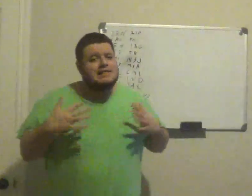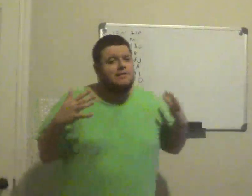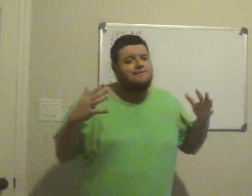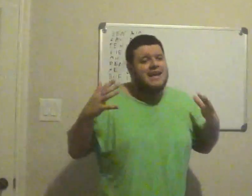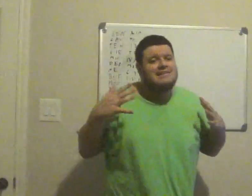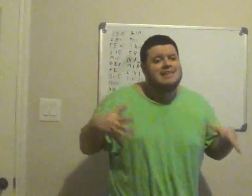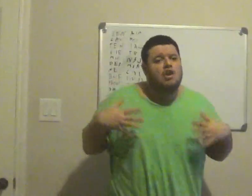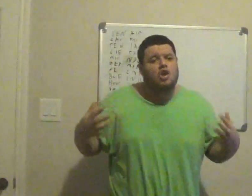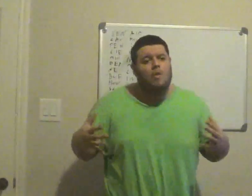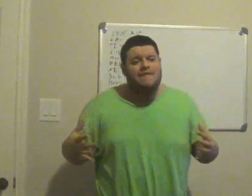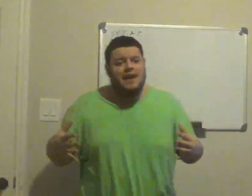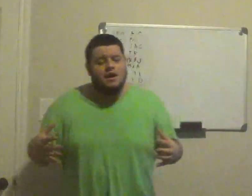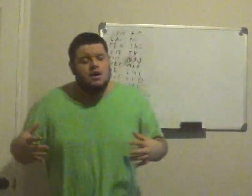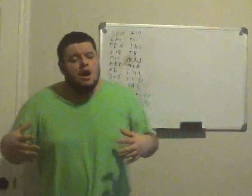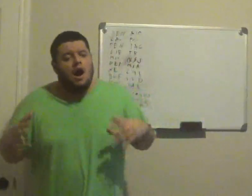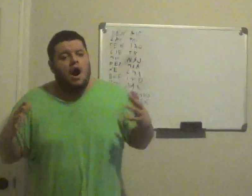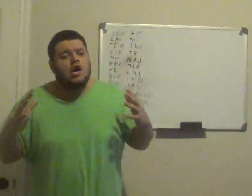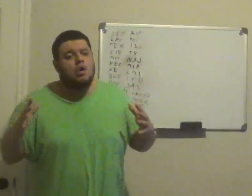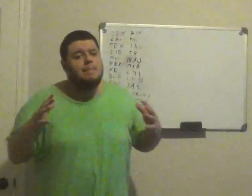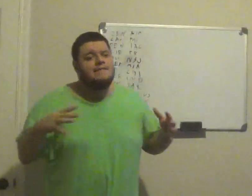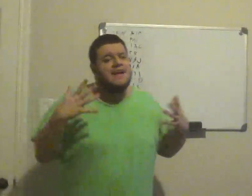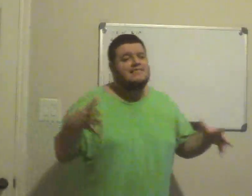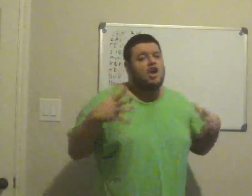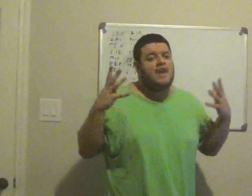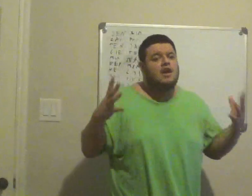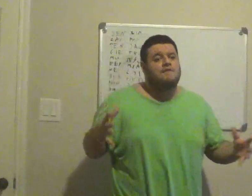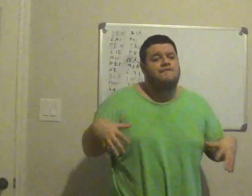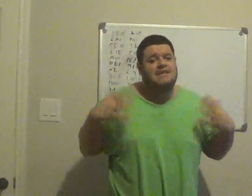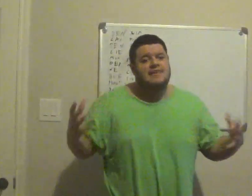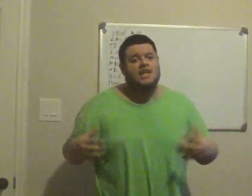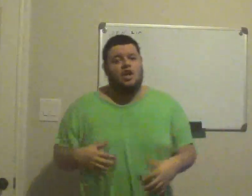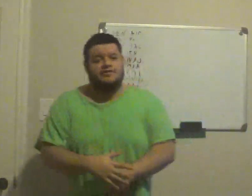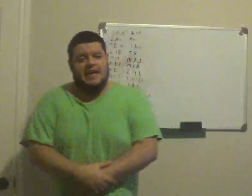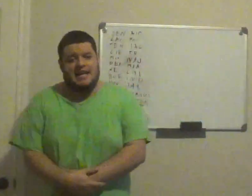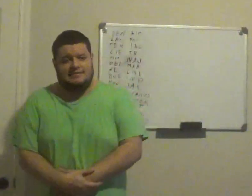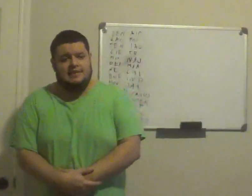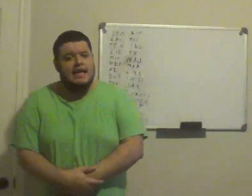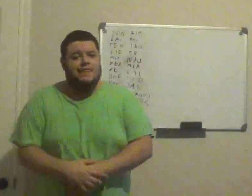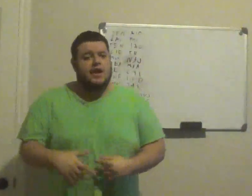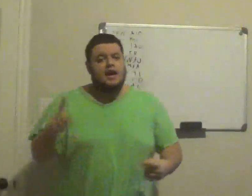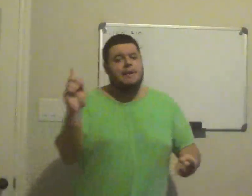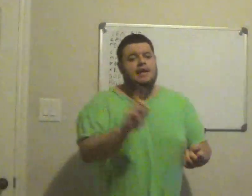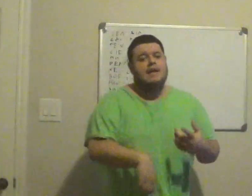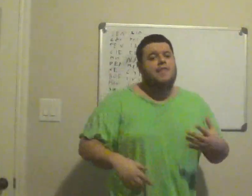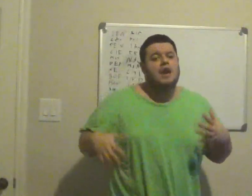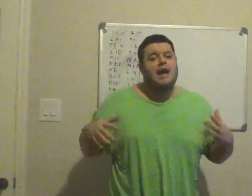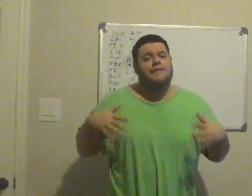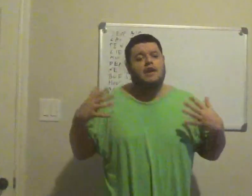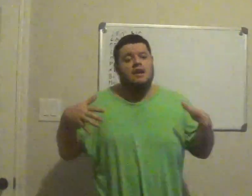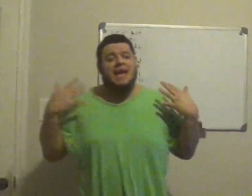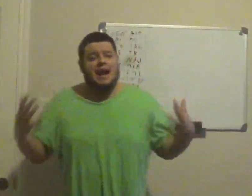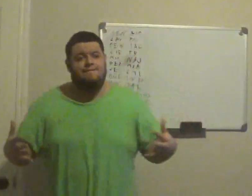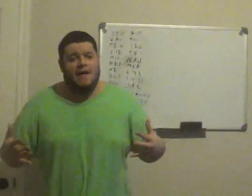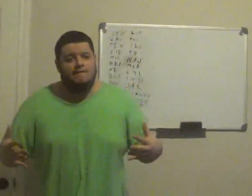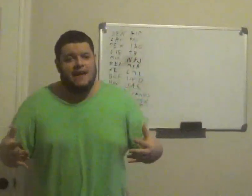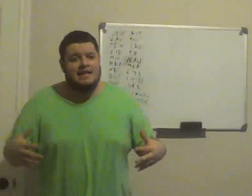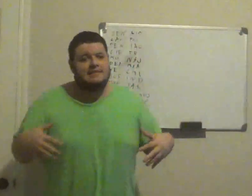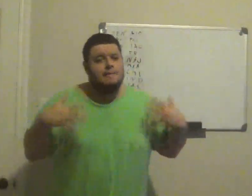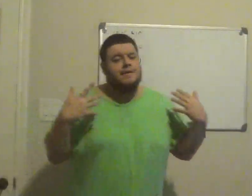the fans that are going there, are going to be fans that are visiting Las Vegas, they're going to be, they're not, they're going to be NFL fans, but